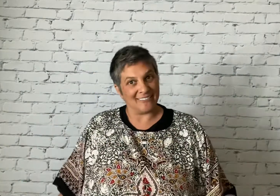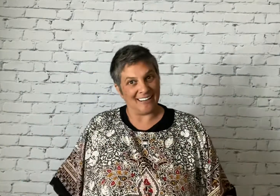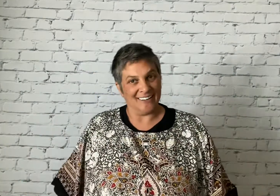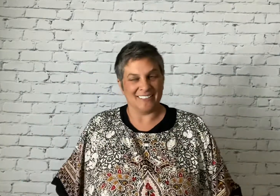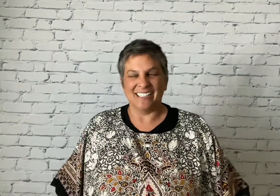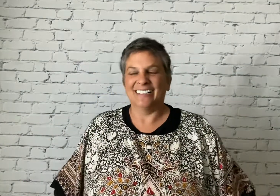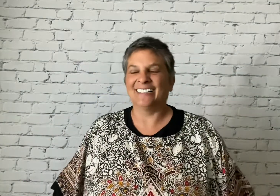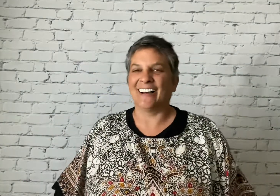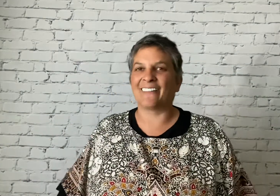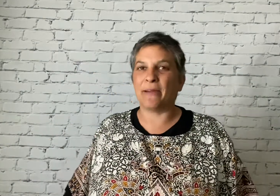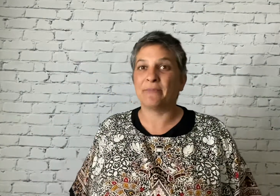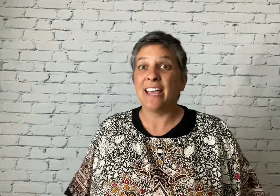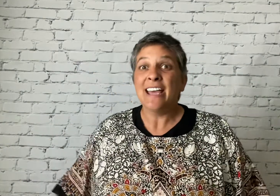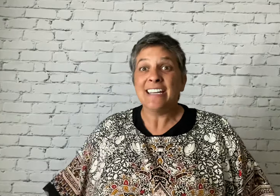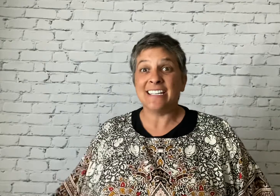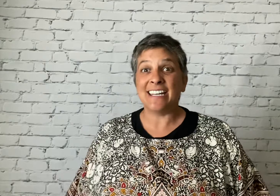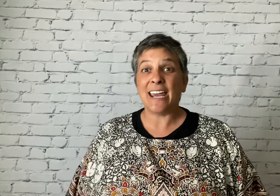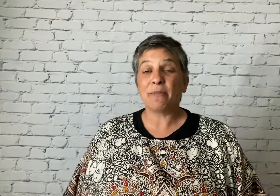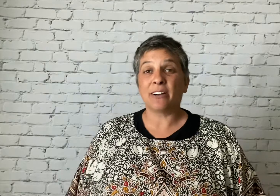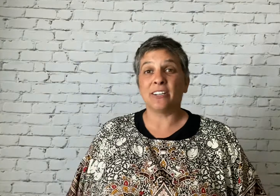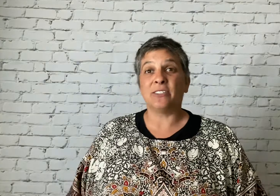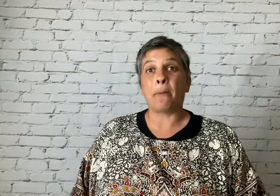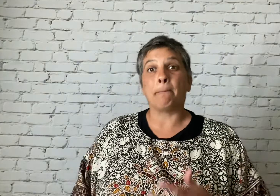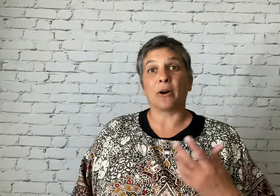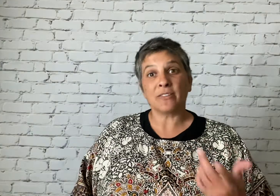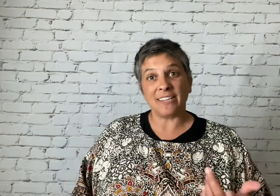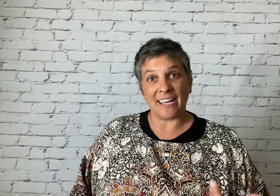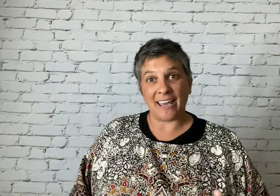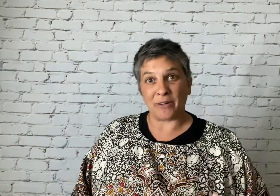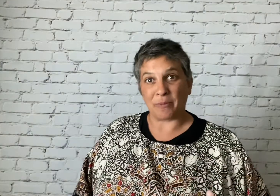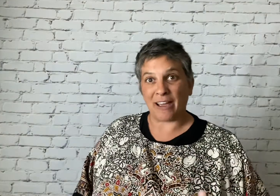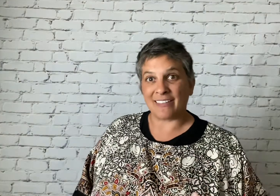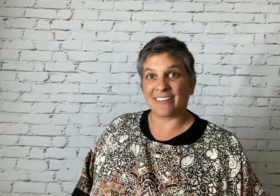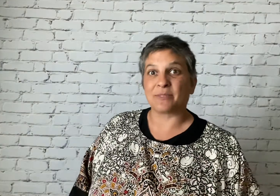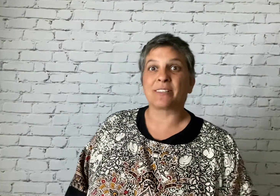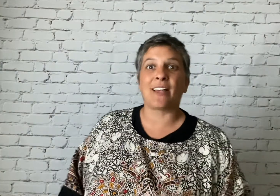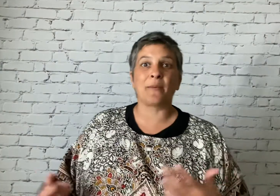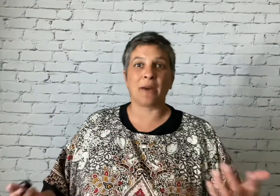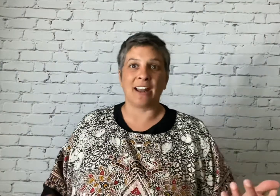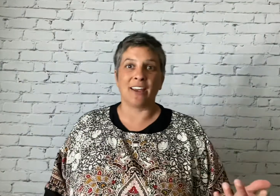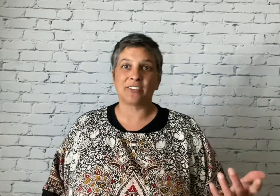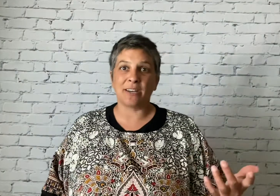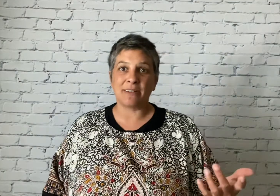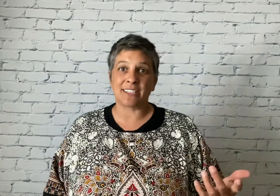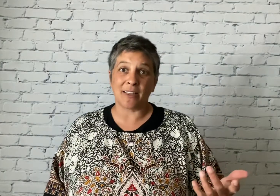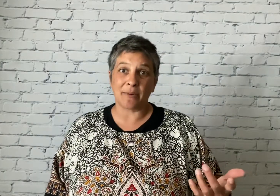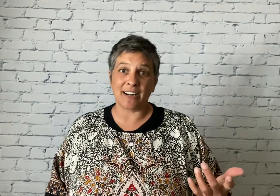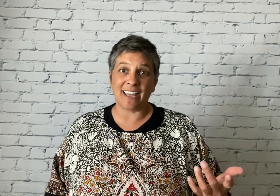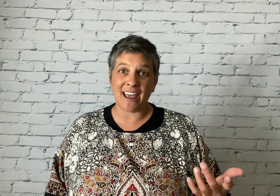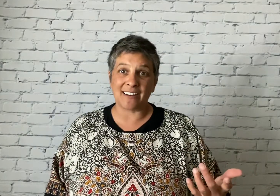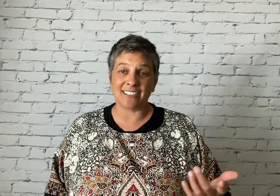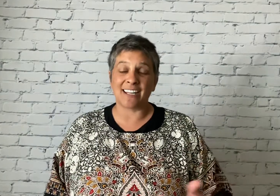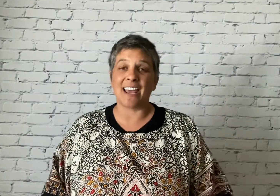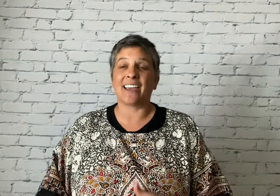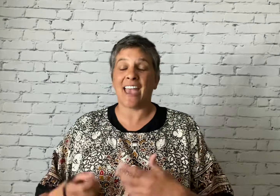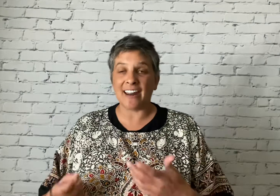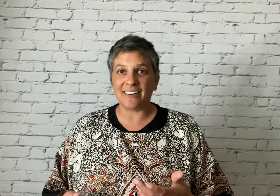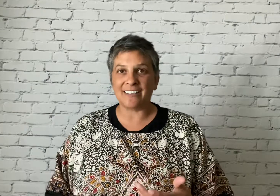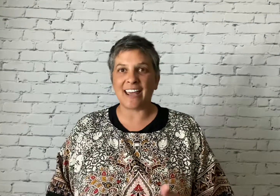videos. All right, today we're going to do birthday candle breath because we're celebrating. Yesterday we celebrated Canada Day